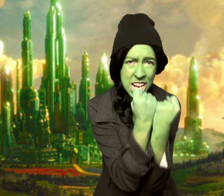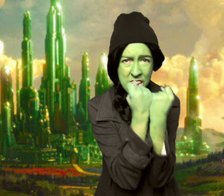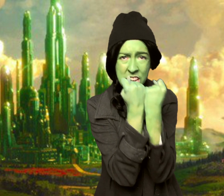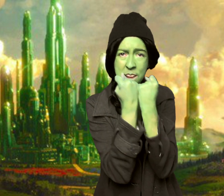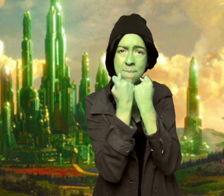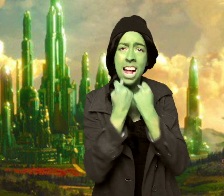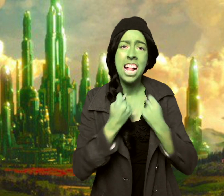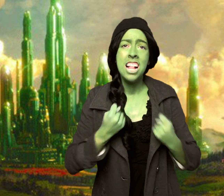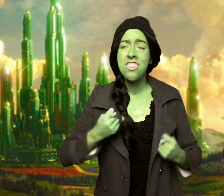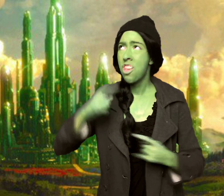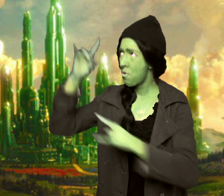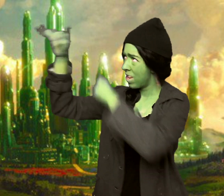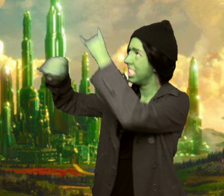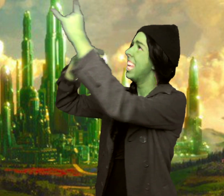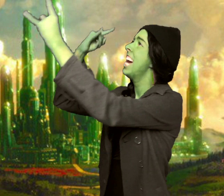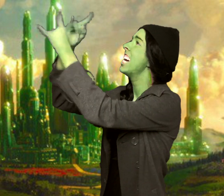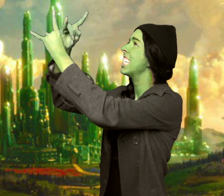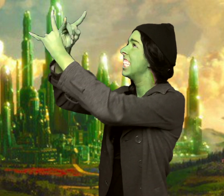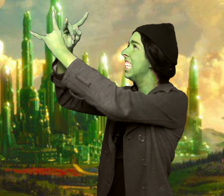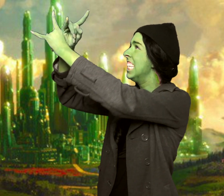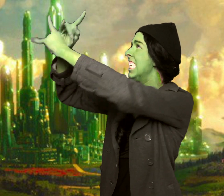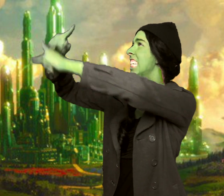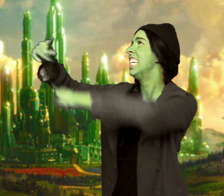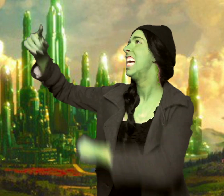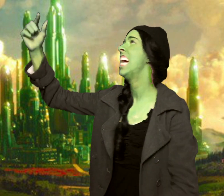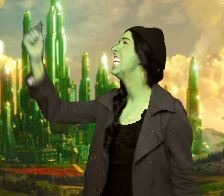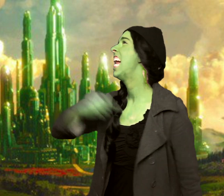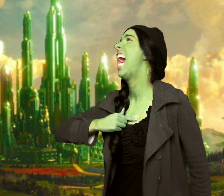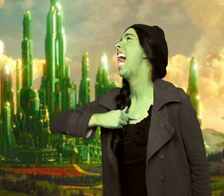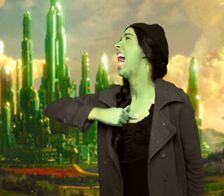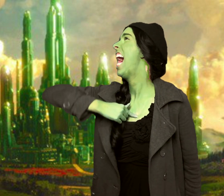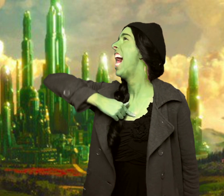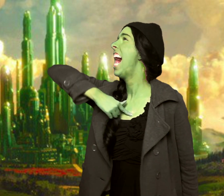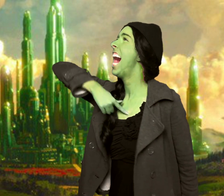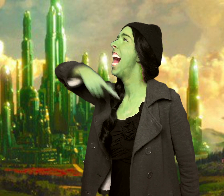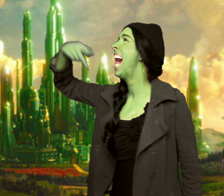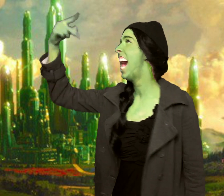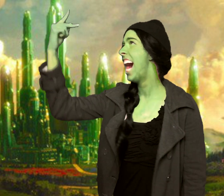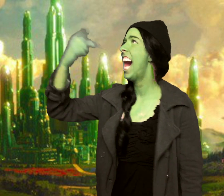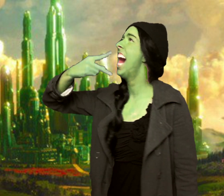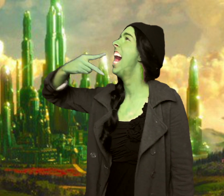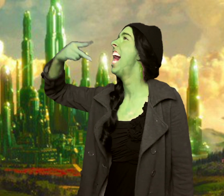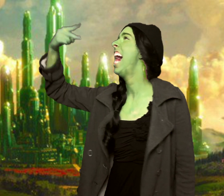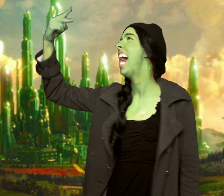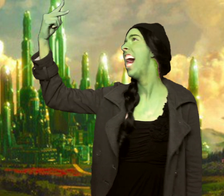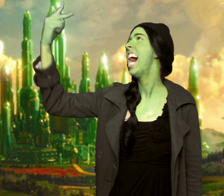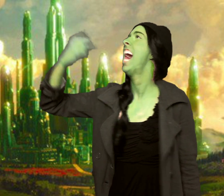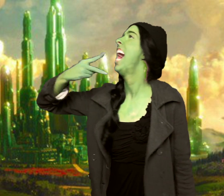The wizard and I The